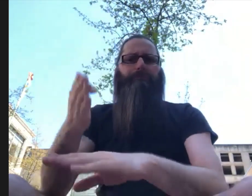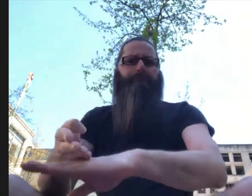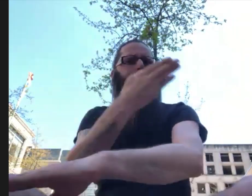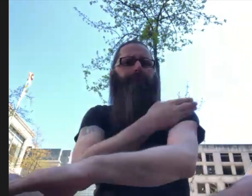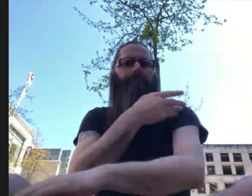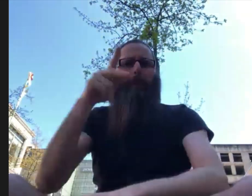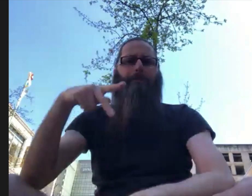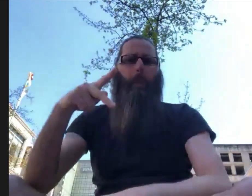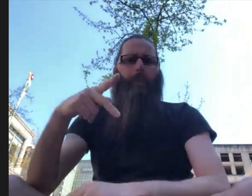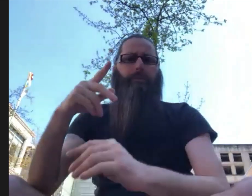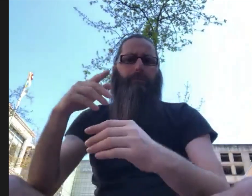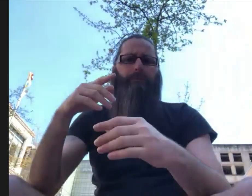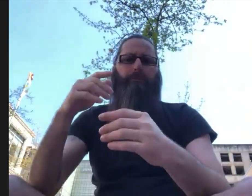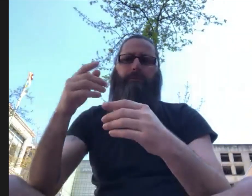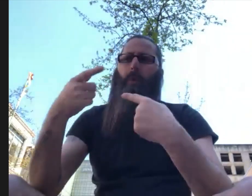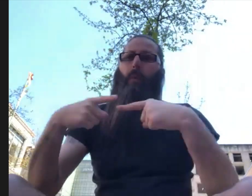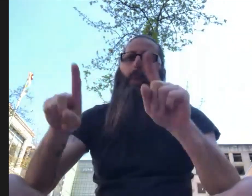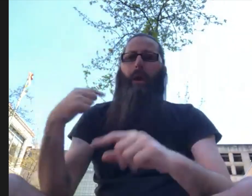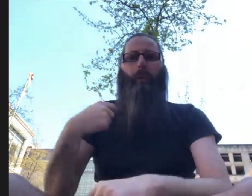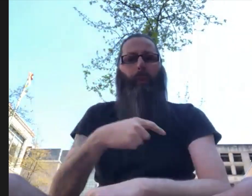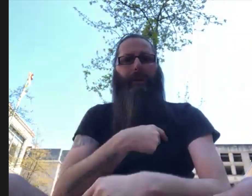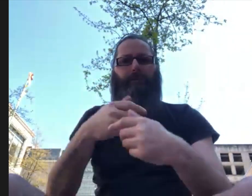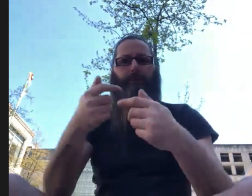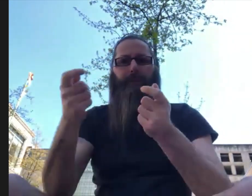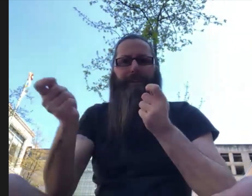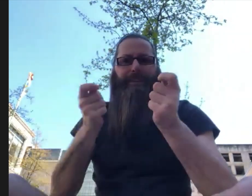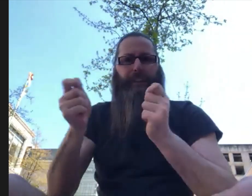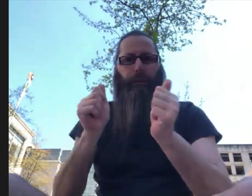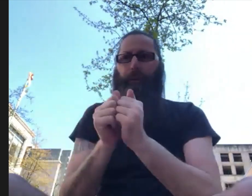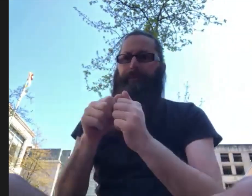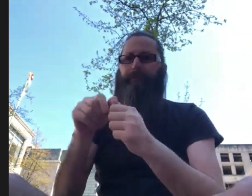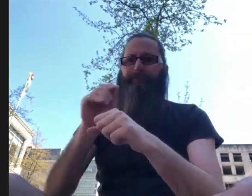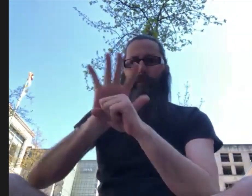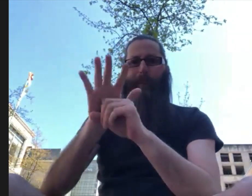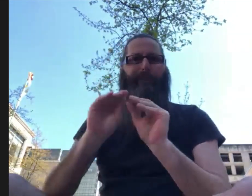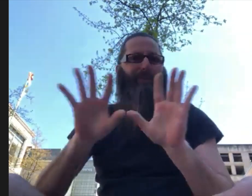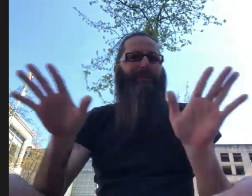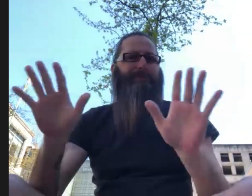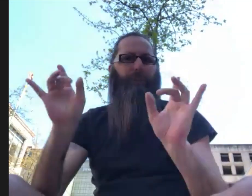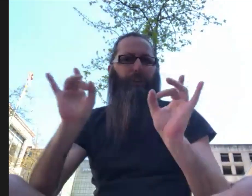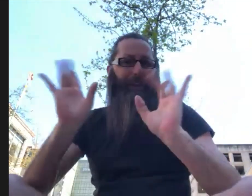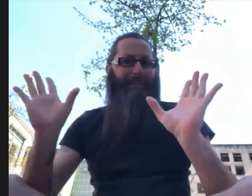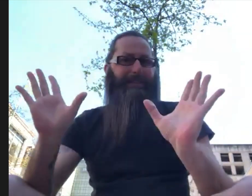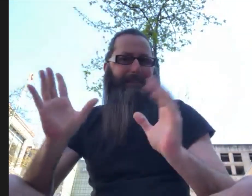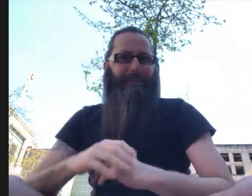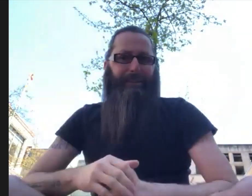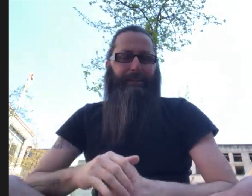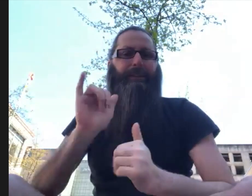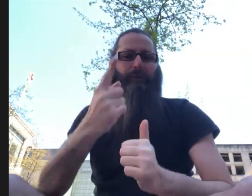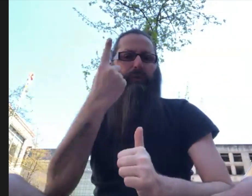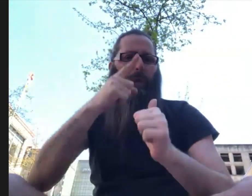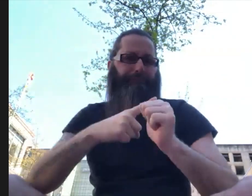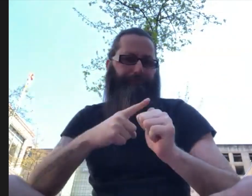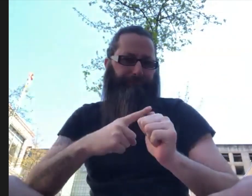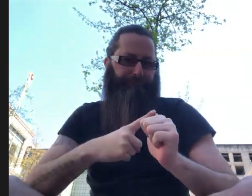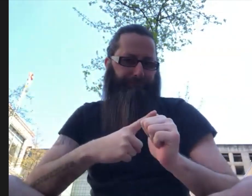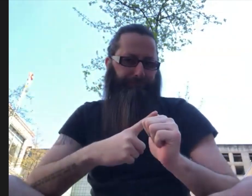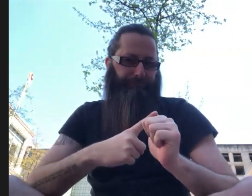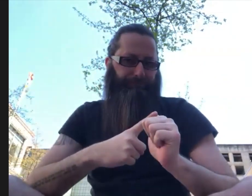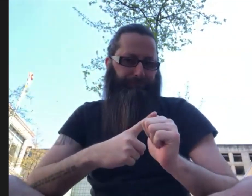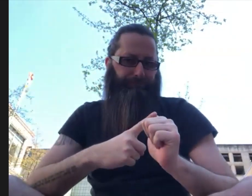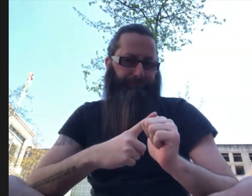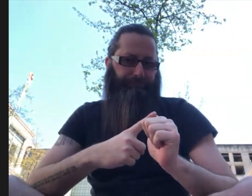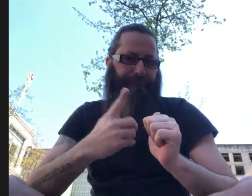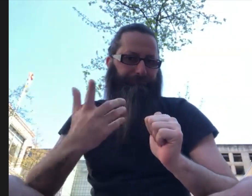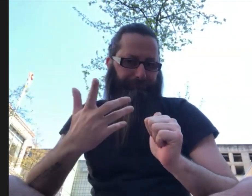I believe that if we address the issues in this way, we could become a model for improvement for other countries or excuse me, for other areas to